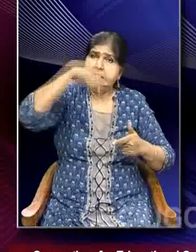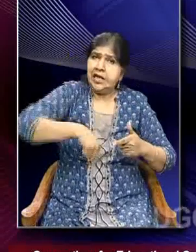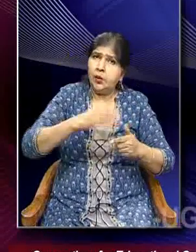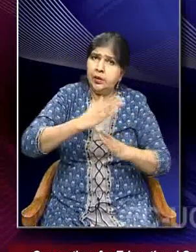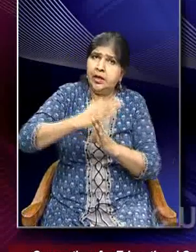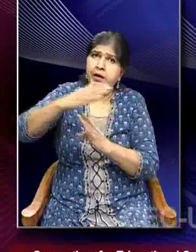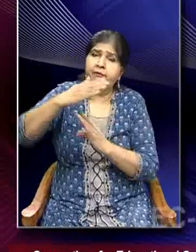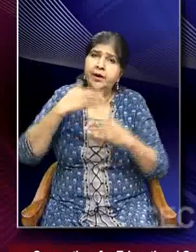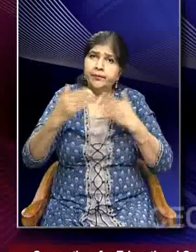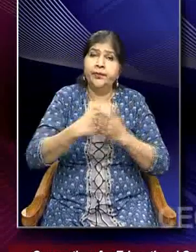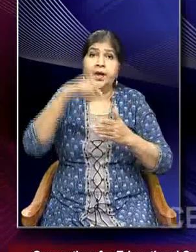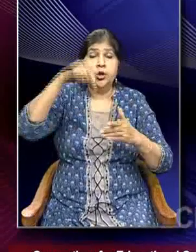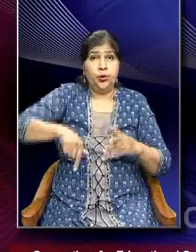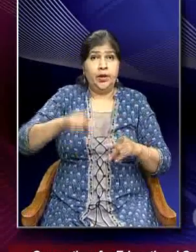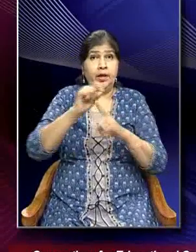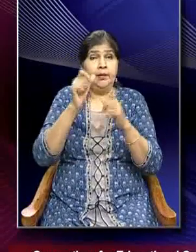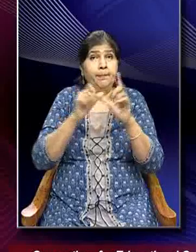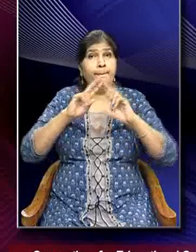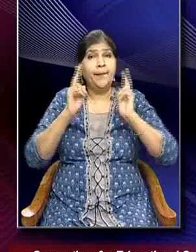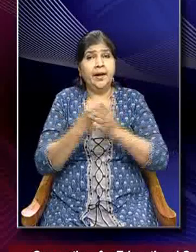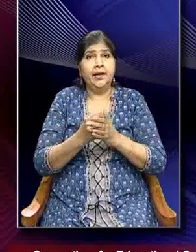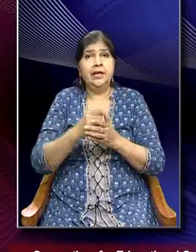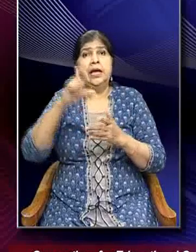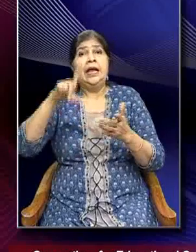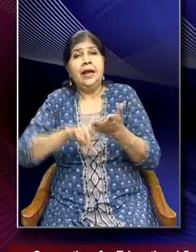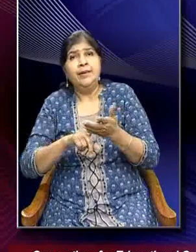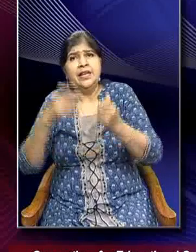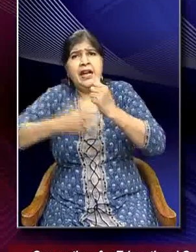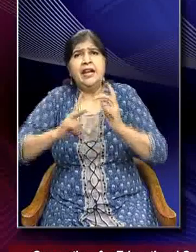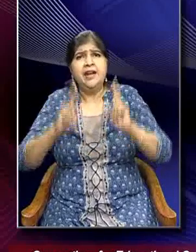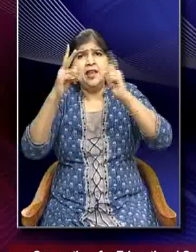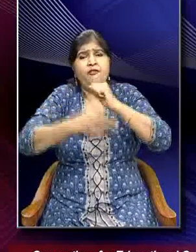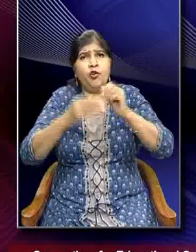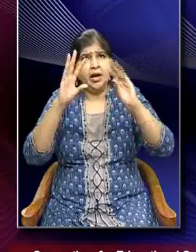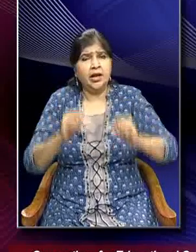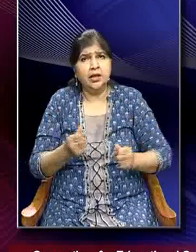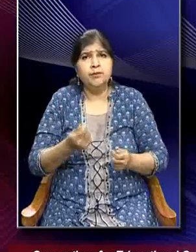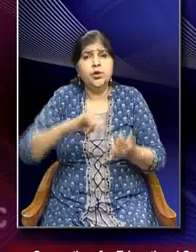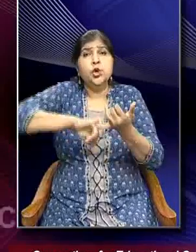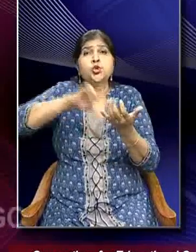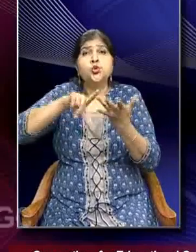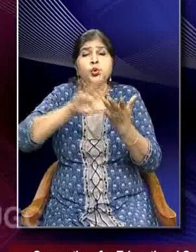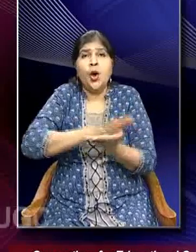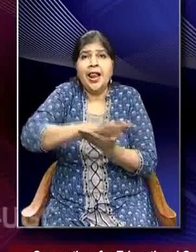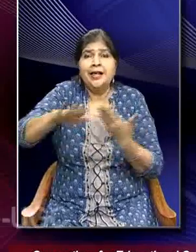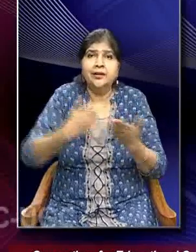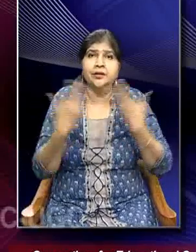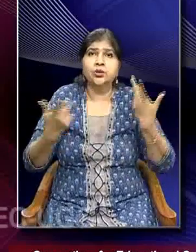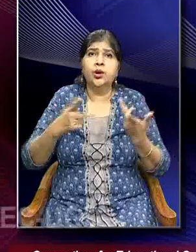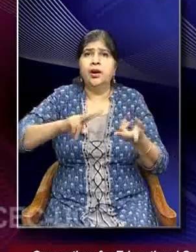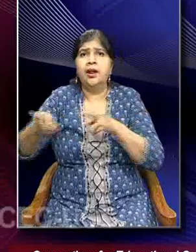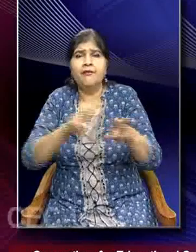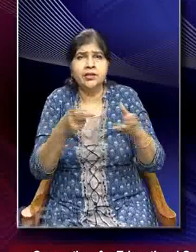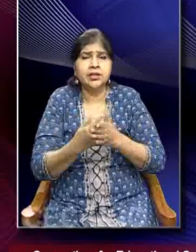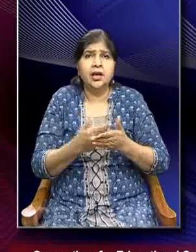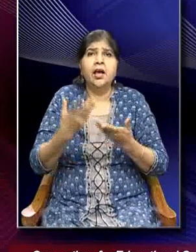the present day parlance, climate change, deforestation, soil erosion, desertification, loss